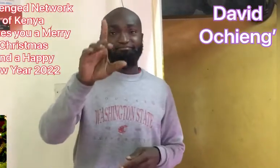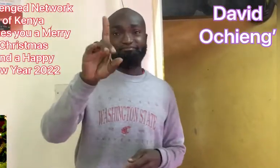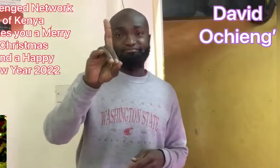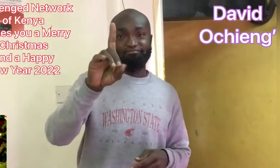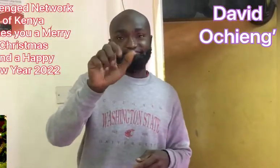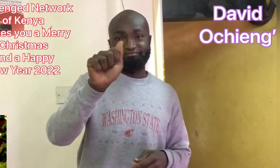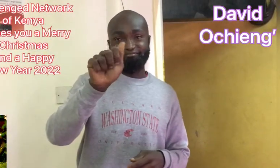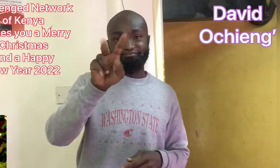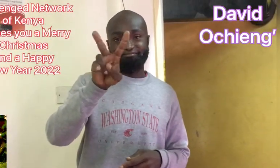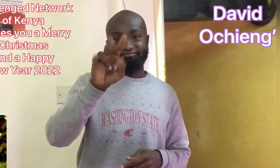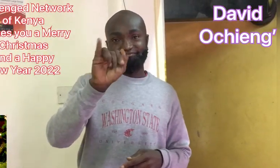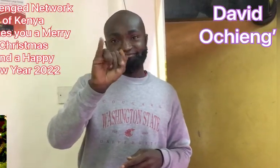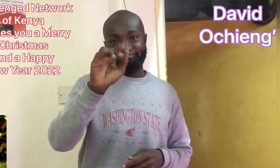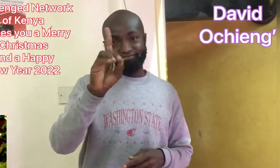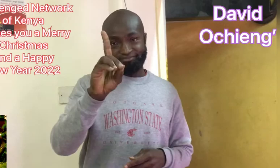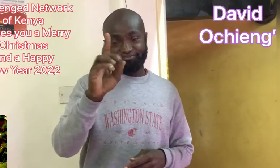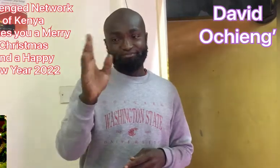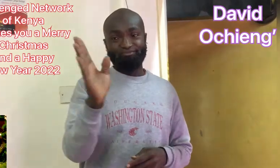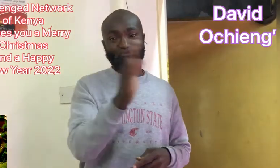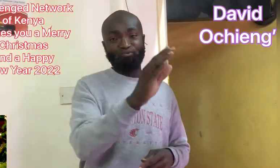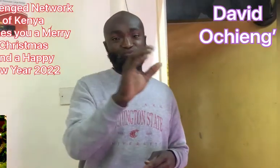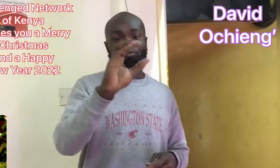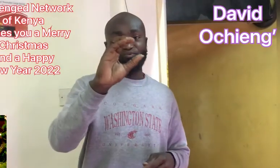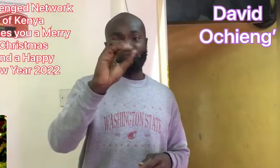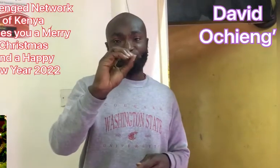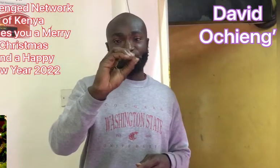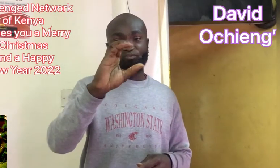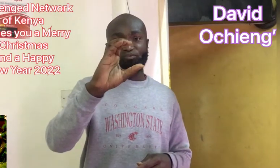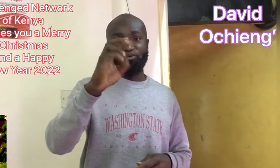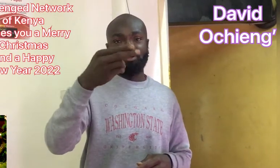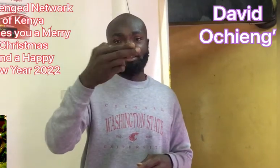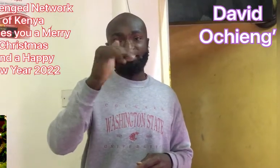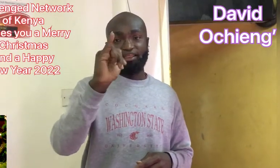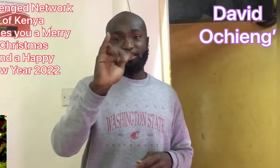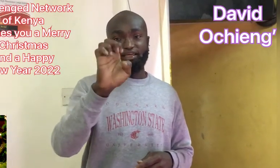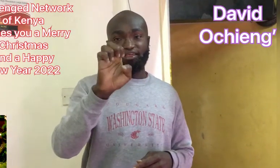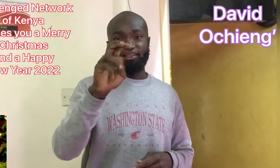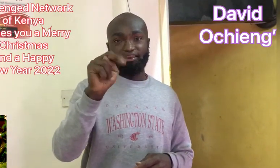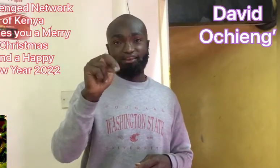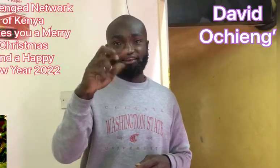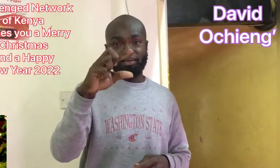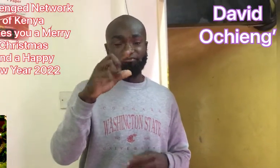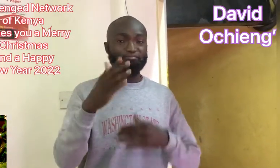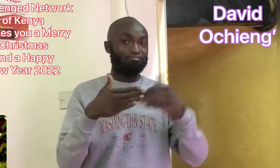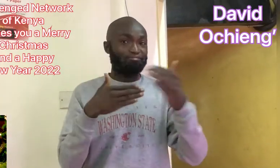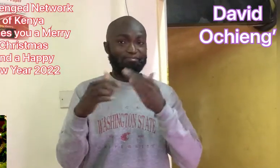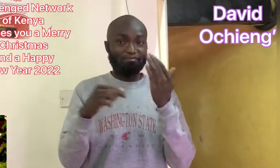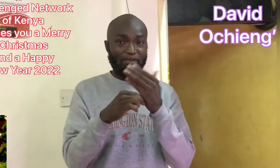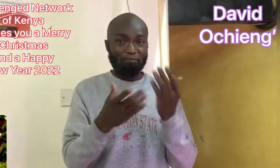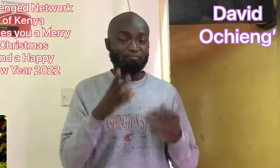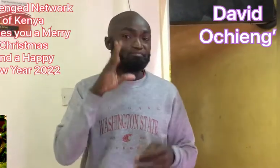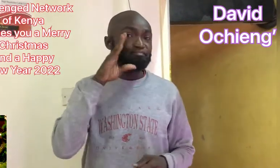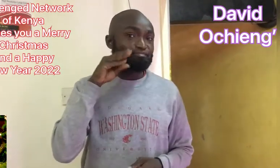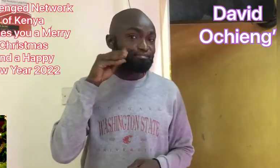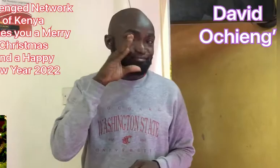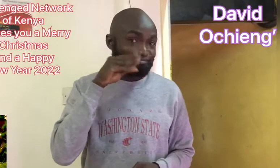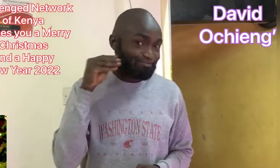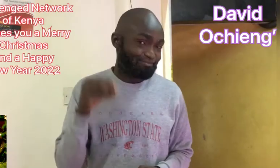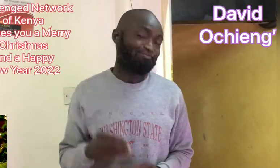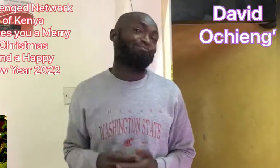My name is David Ochiang. My sign